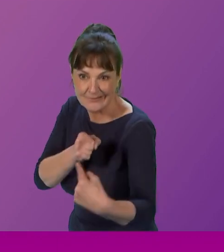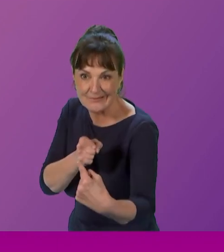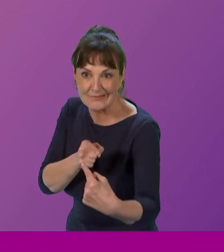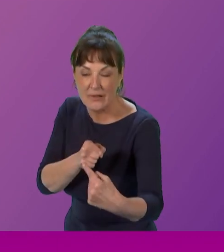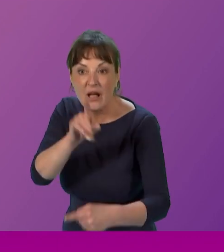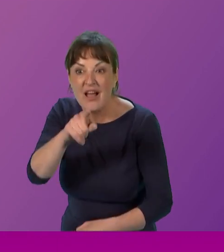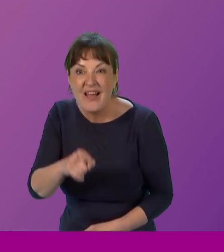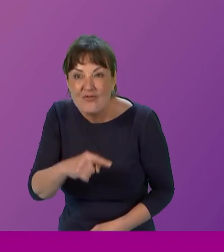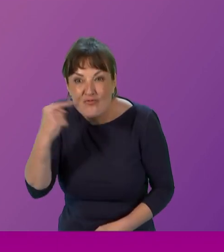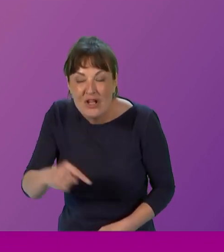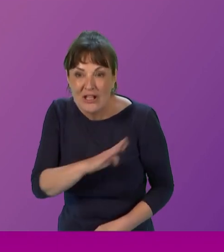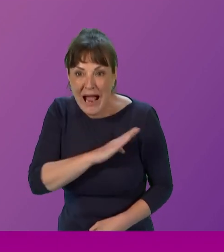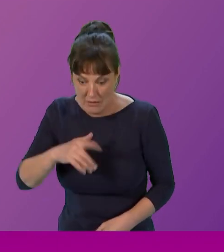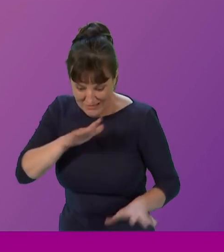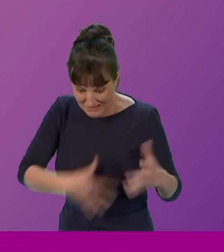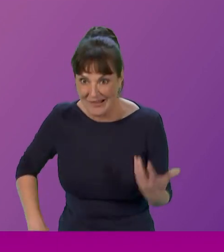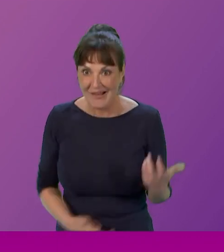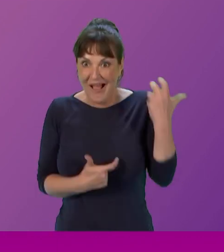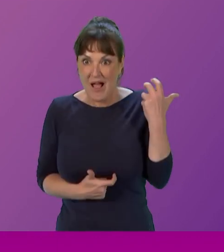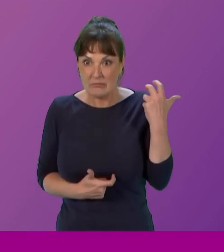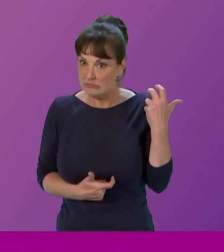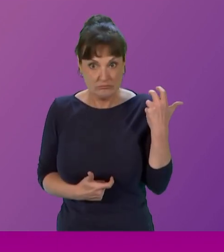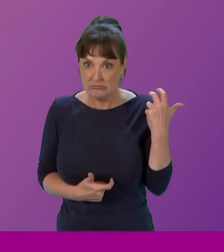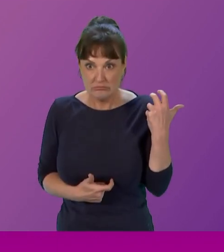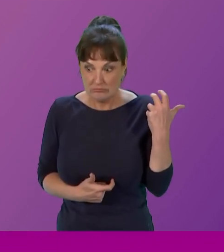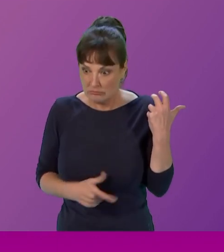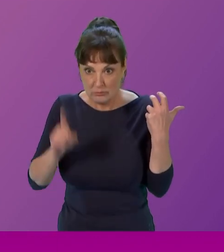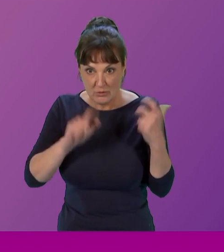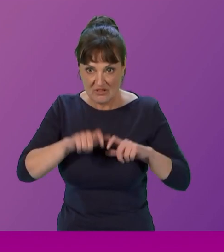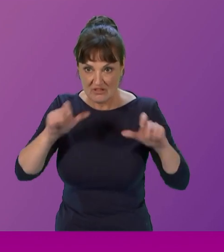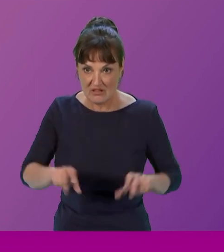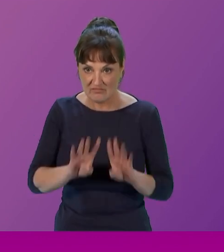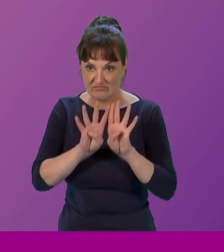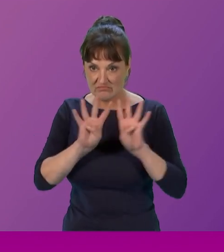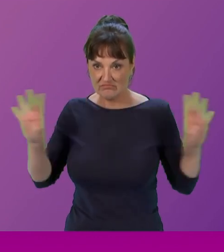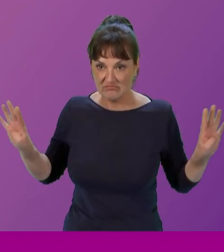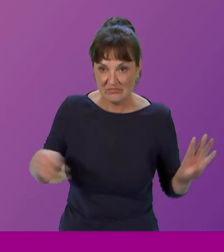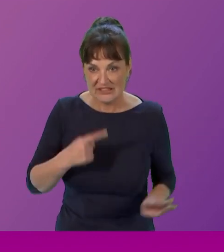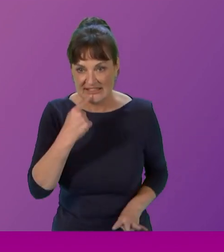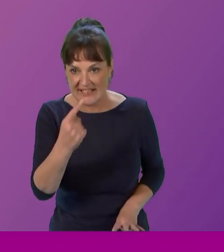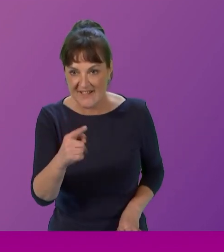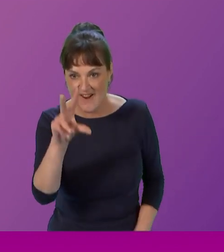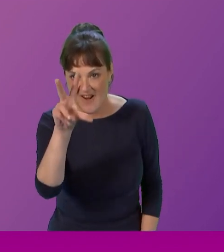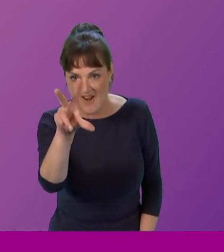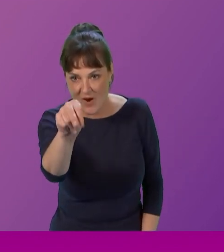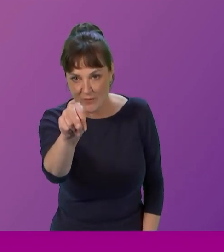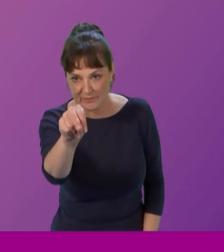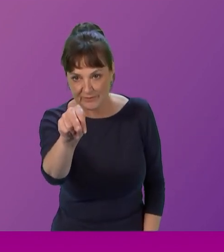armed, but these women stood shoulder to shoulder and said, no, or whatever it is in Russian.